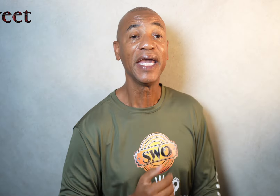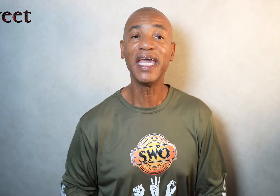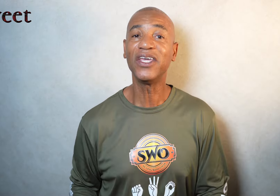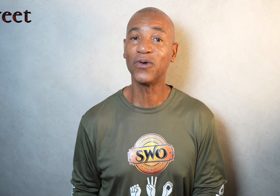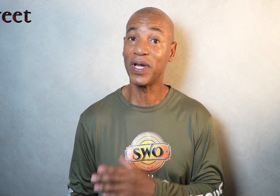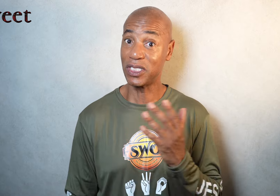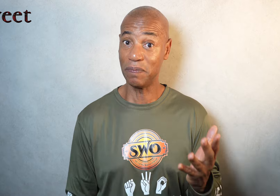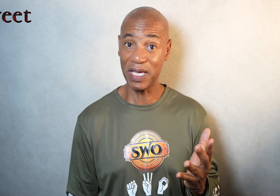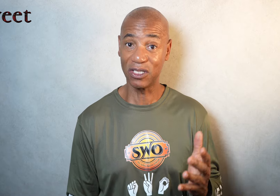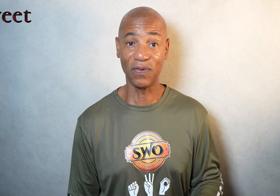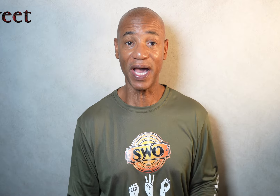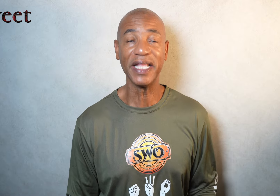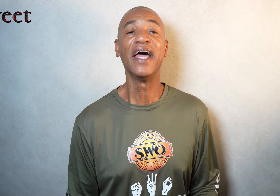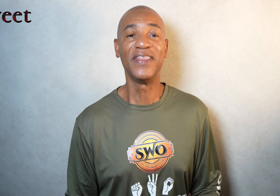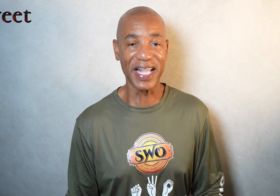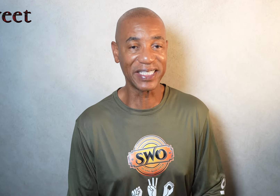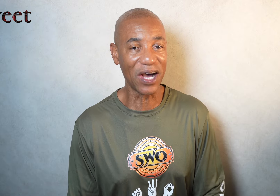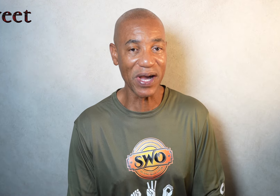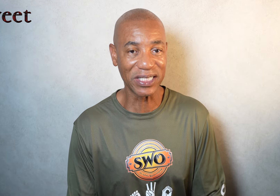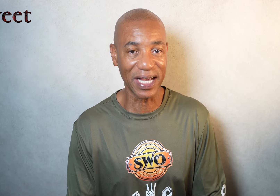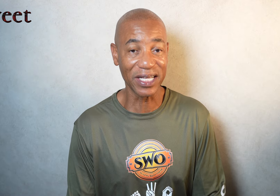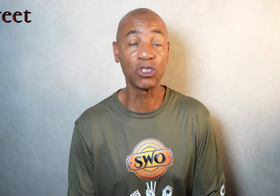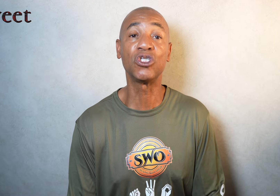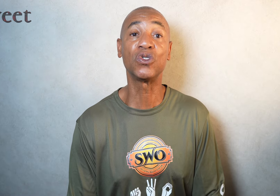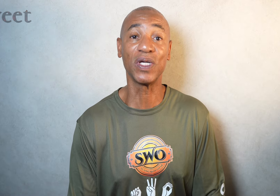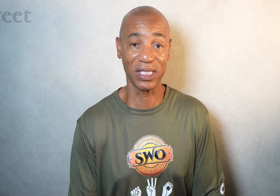Either way to me is fine. That is how I sign sweet.